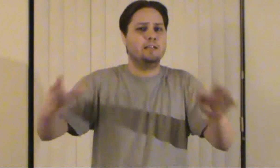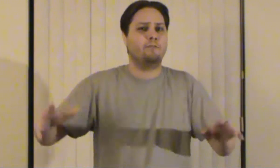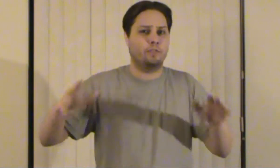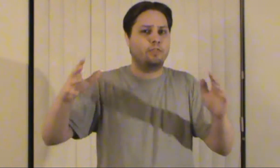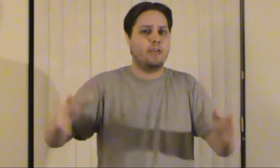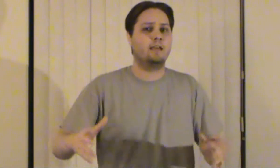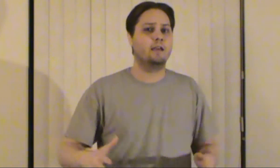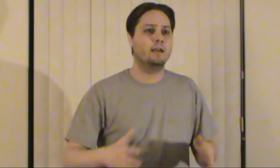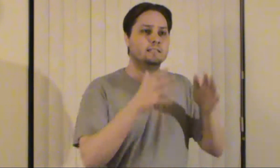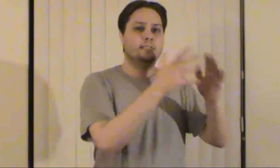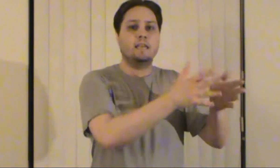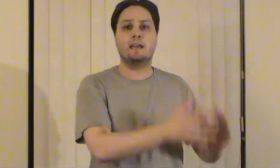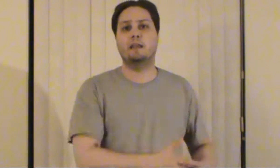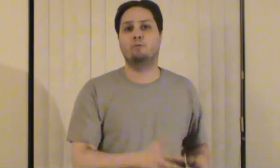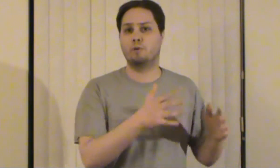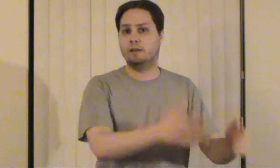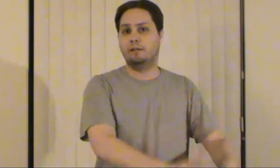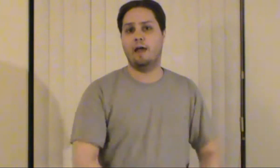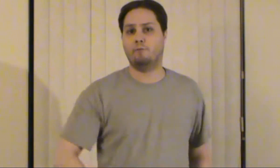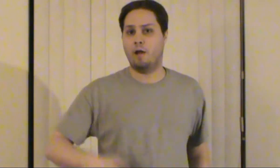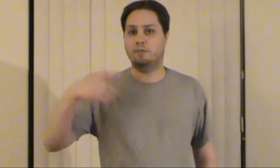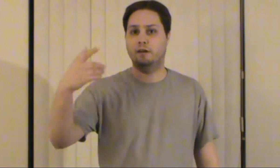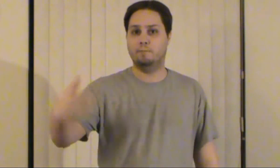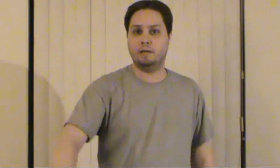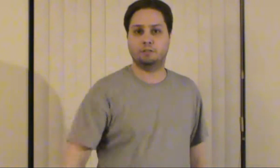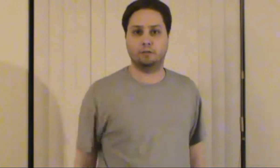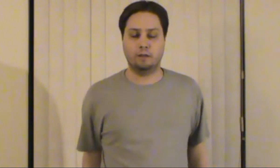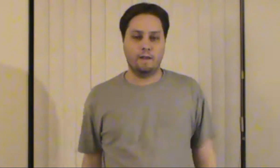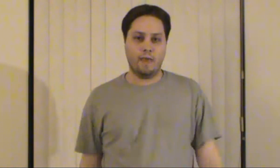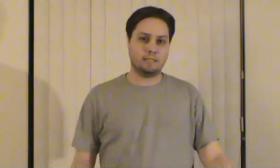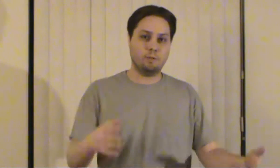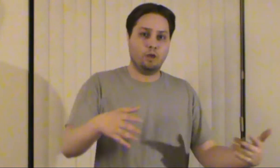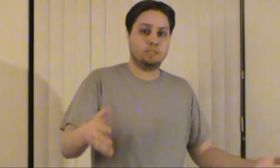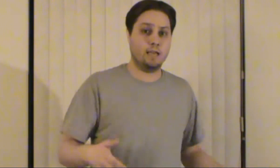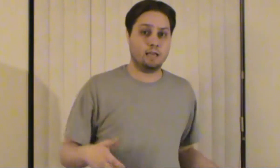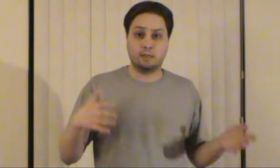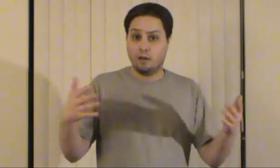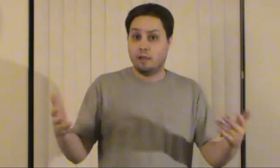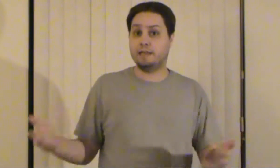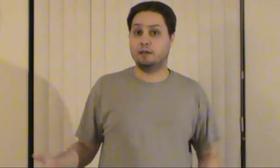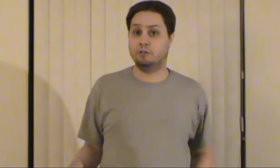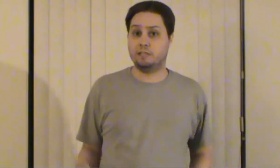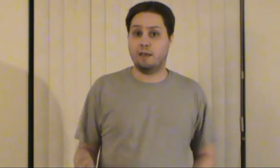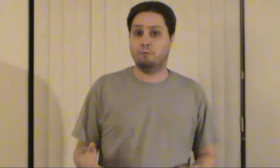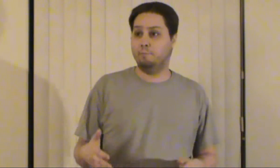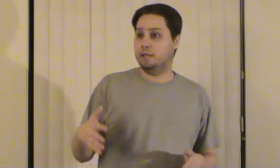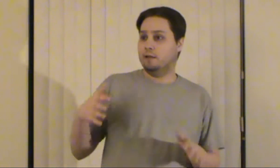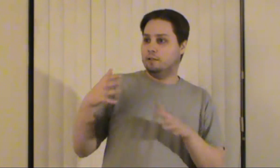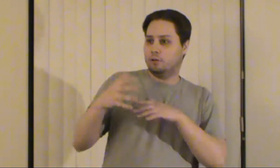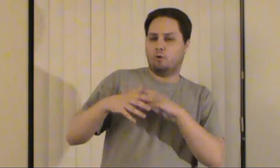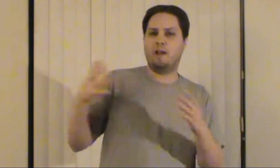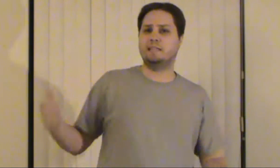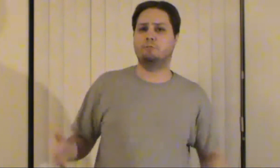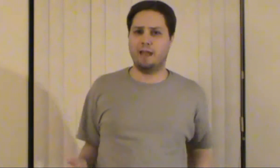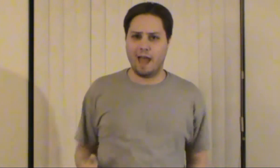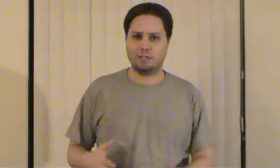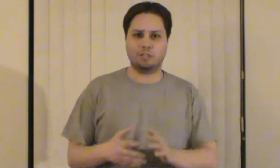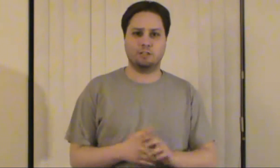different thing seeing it in real life rather than a picture and some of those things that's understandable but the crazy reactions